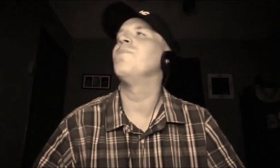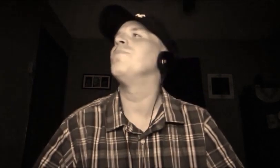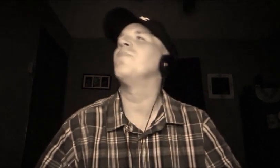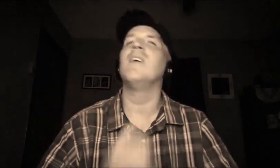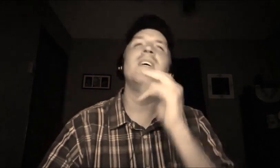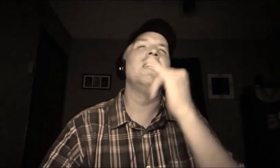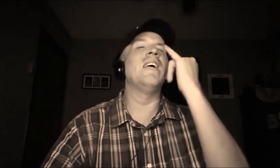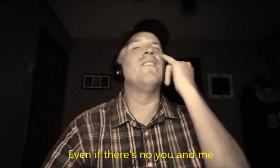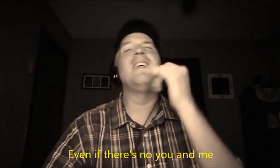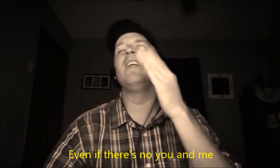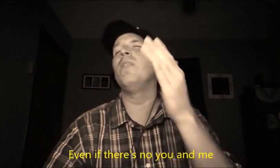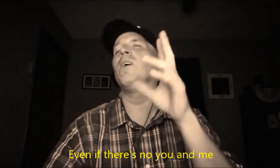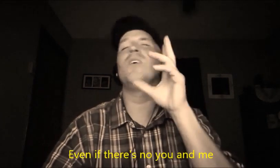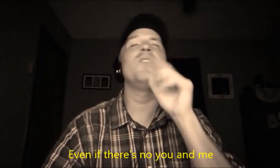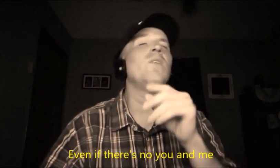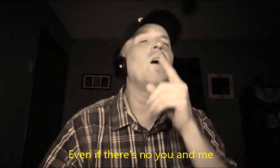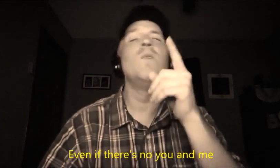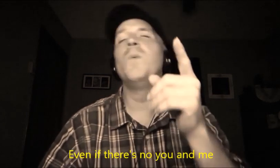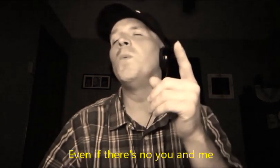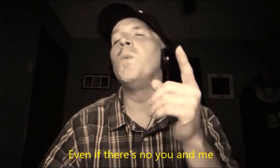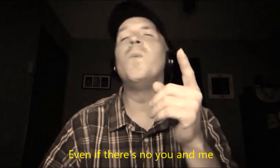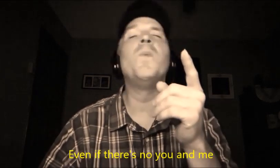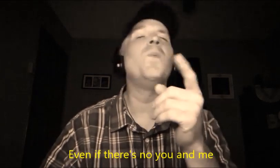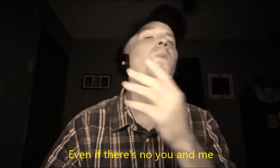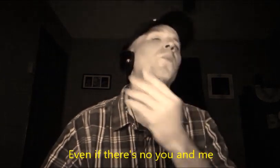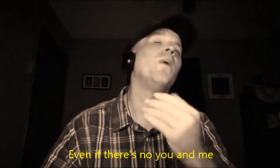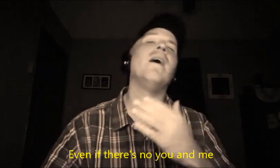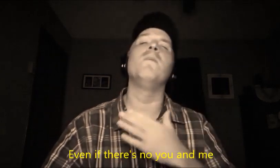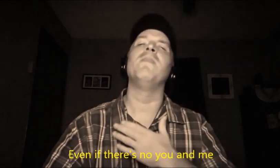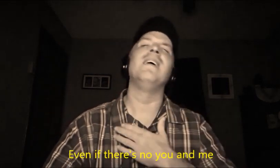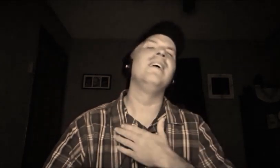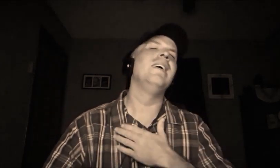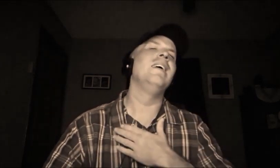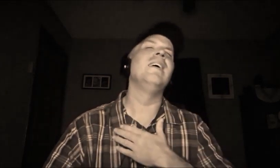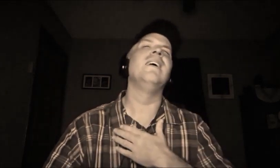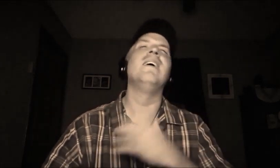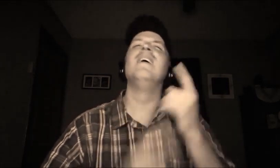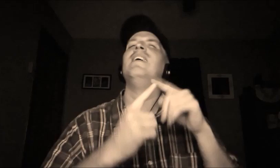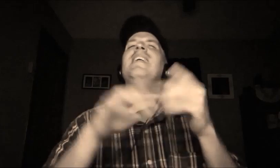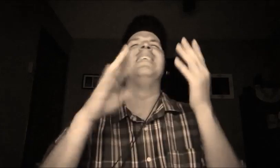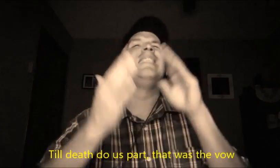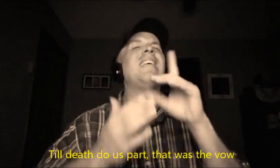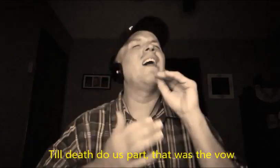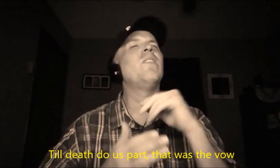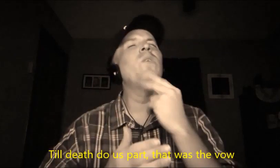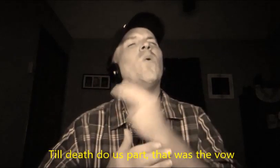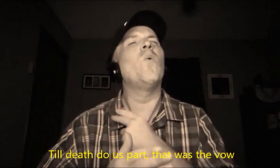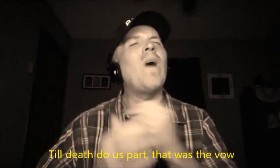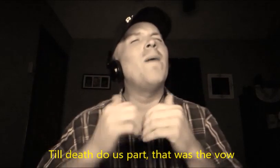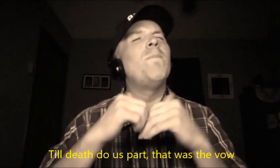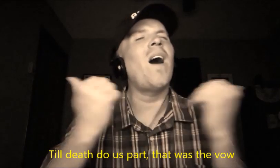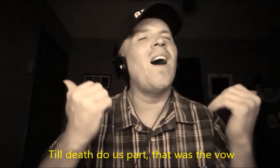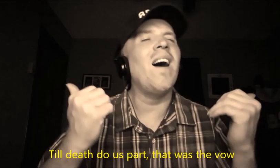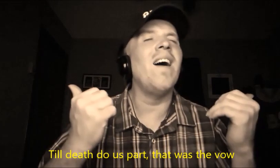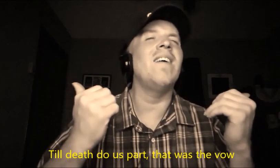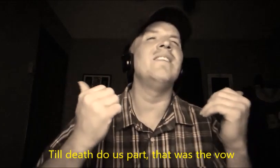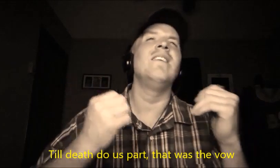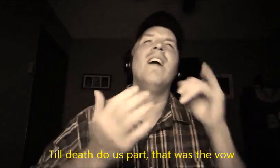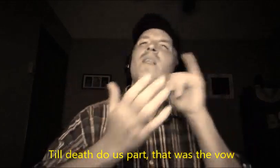Even if there's no you and me Even if there was part that